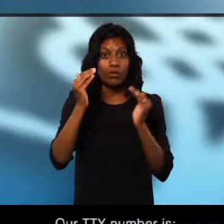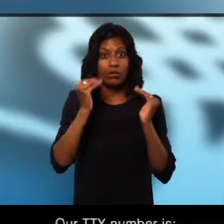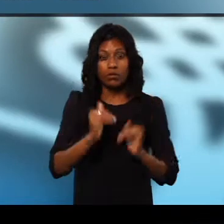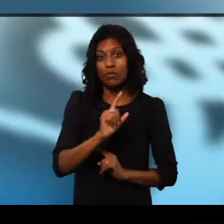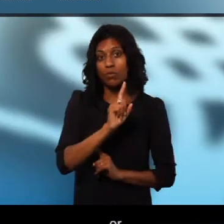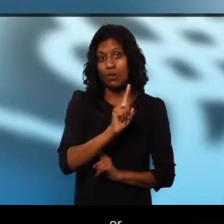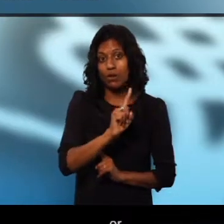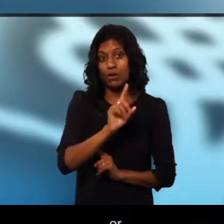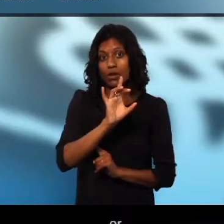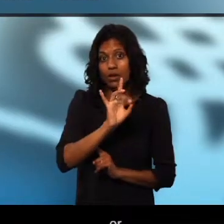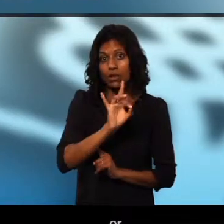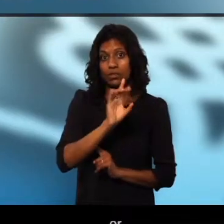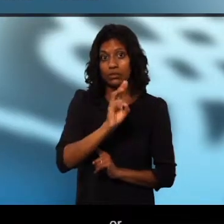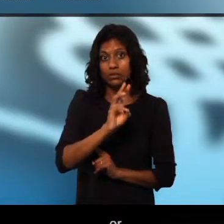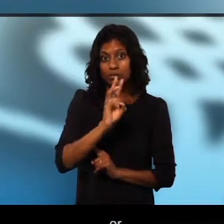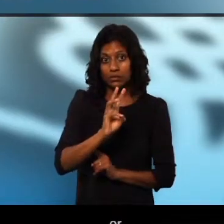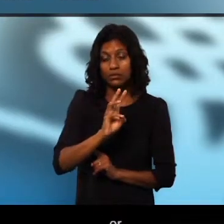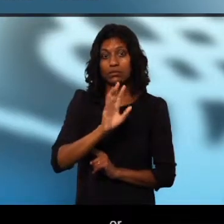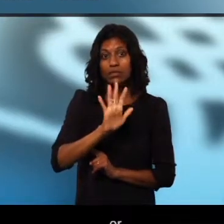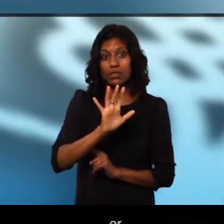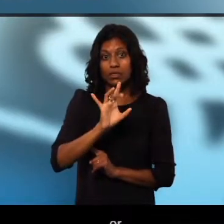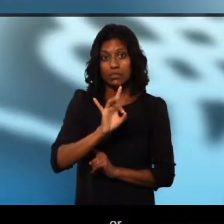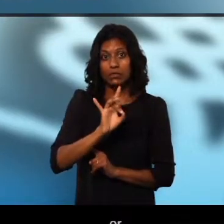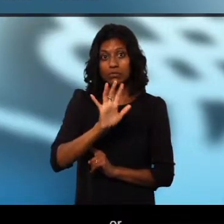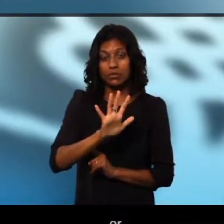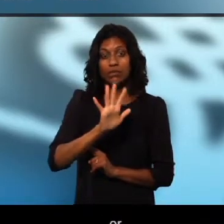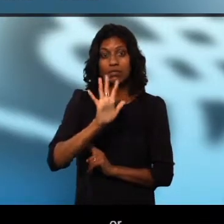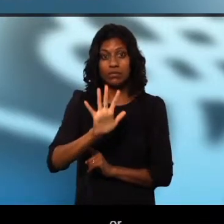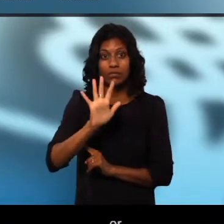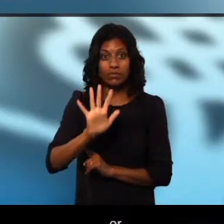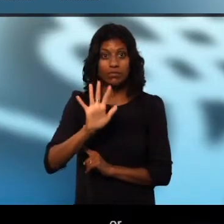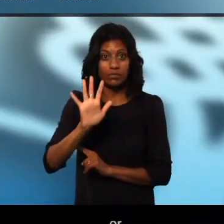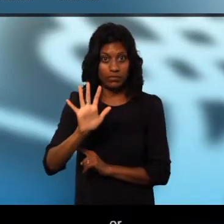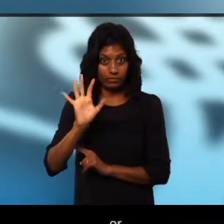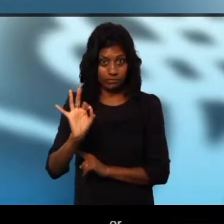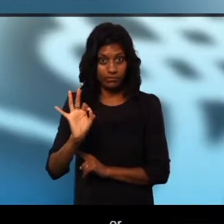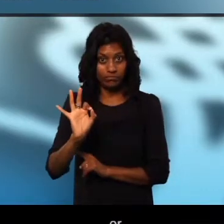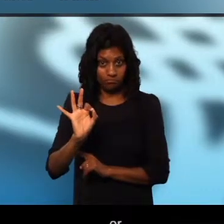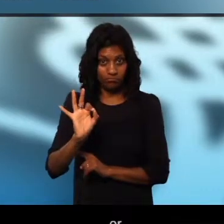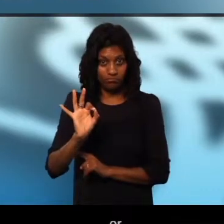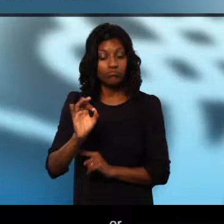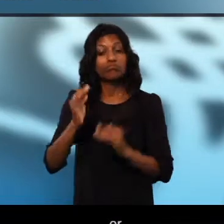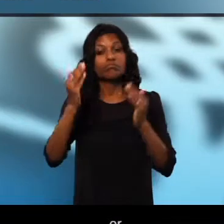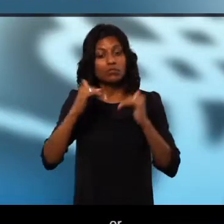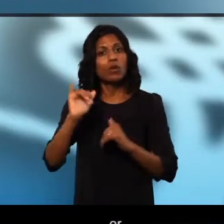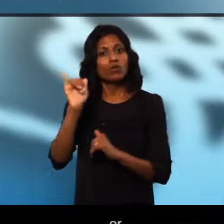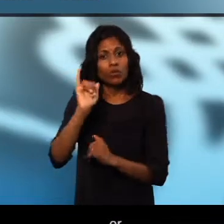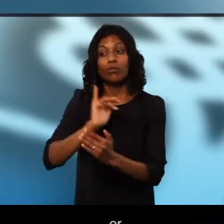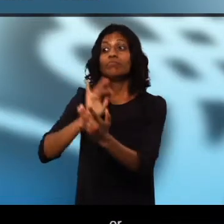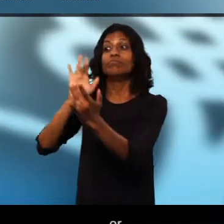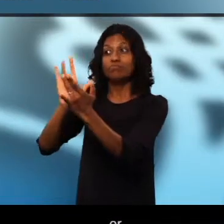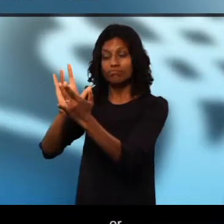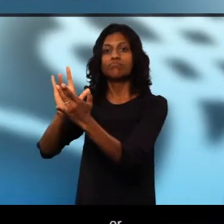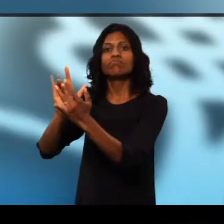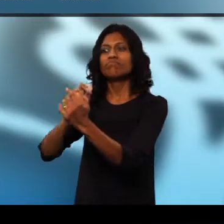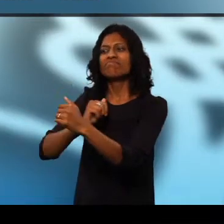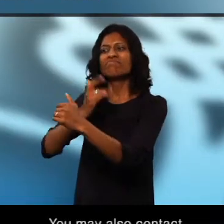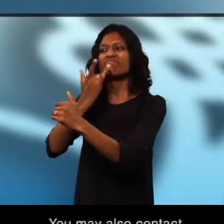or 1-866-585-5559. You may